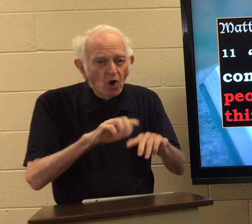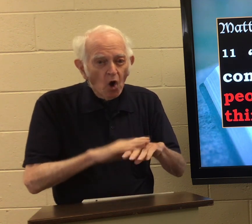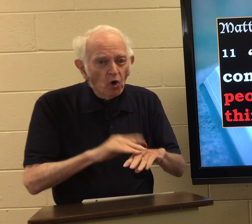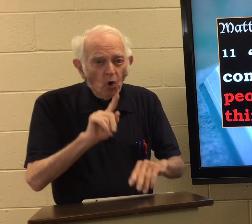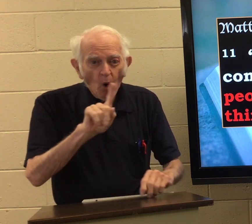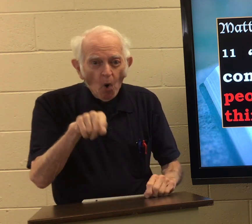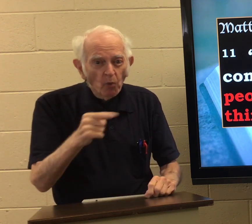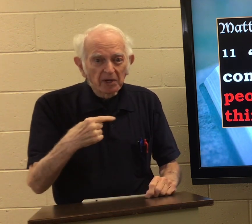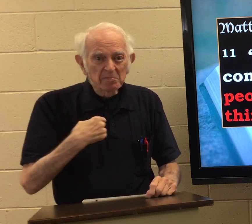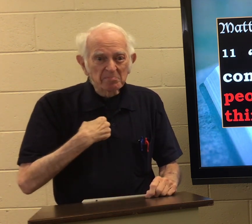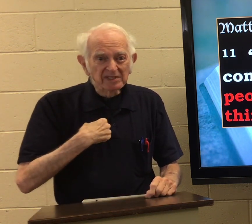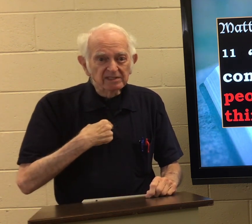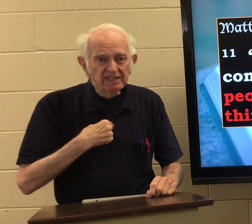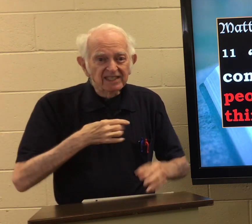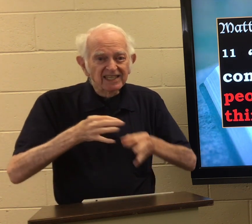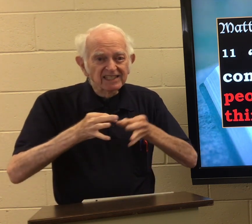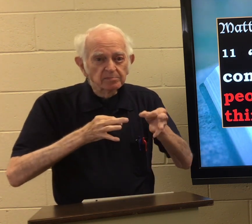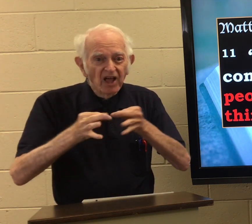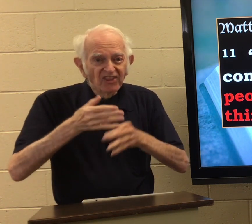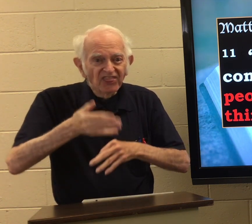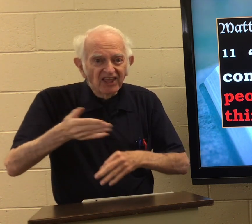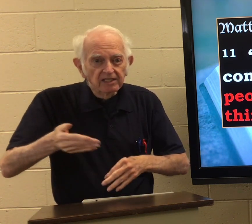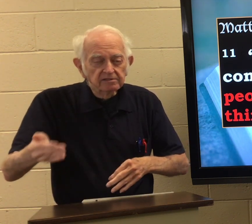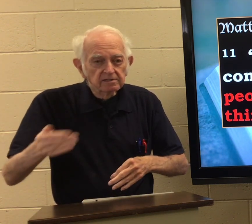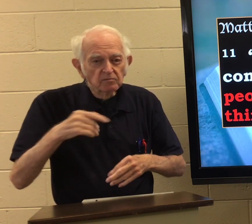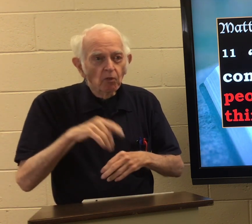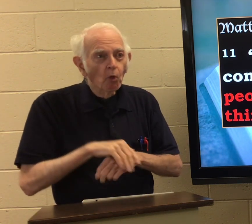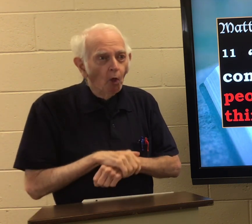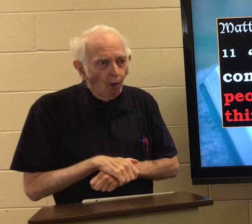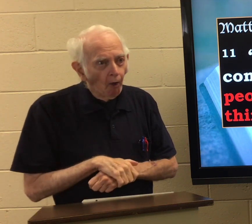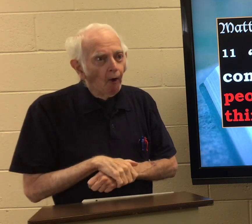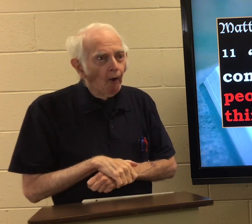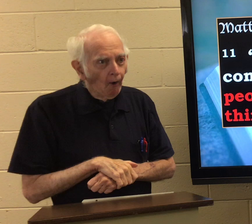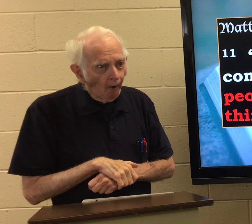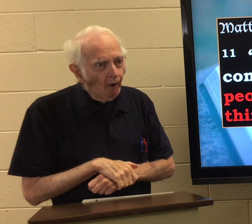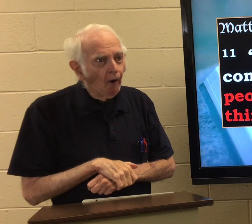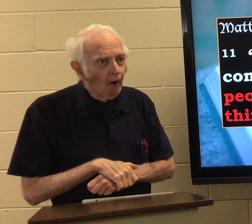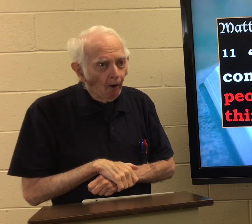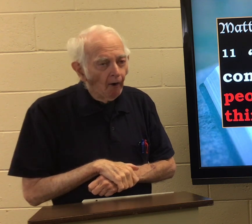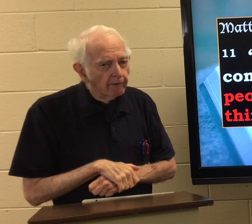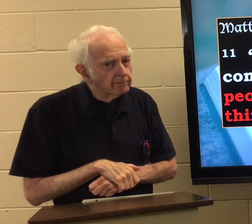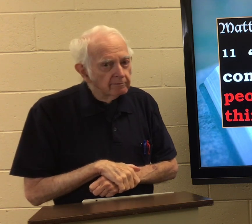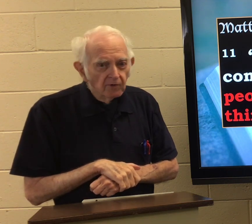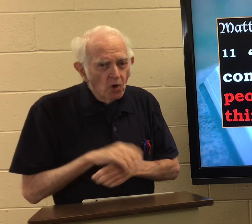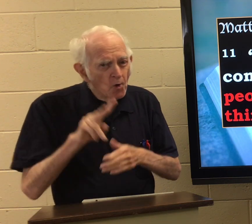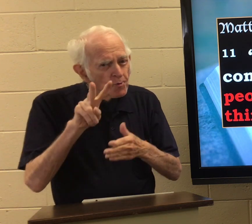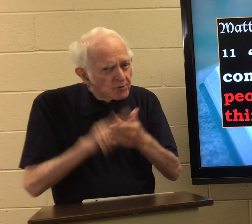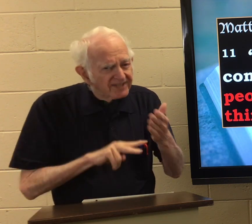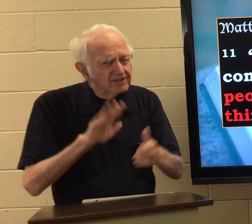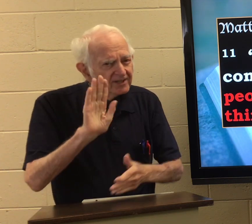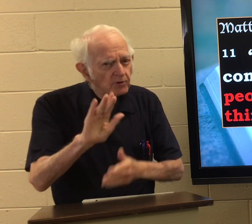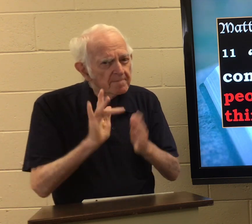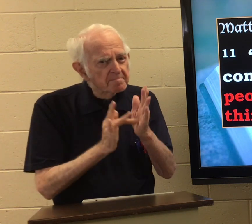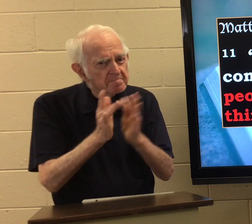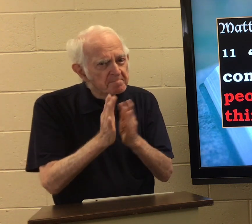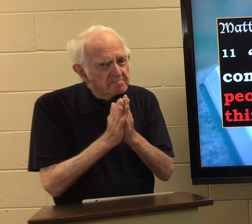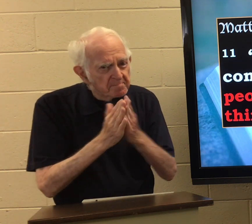Depend on only me to explain things? Uh, yeah. No. Read your Bible.